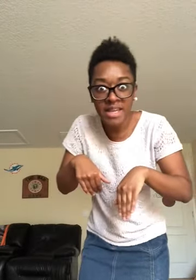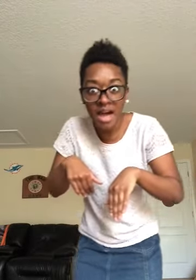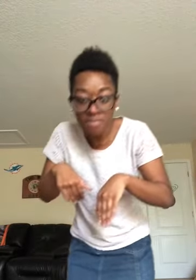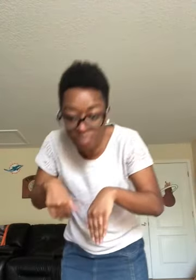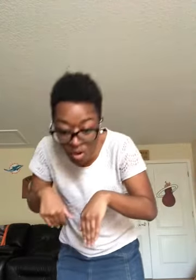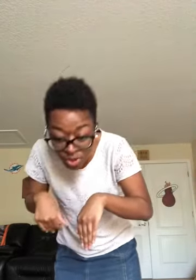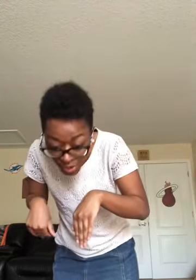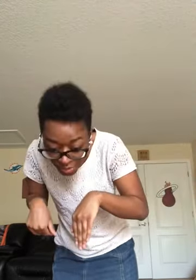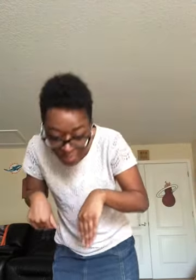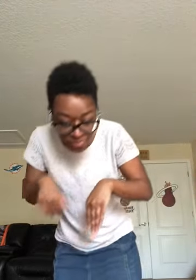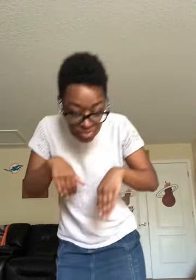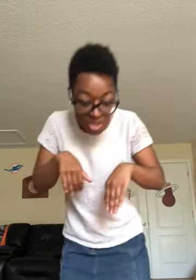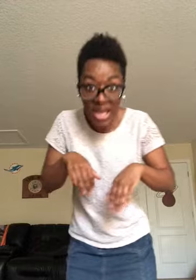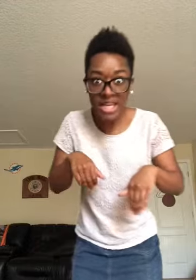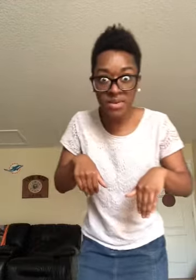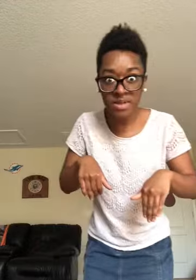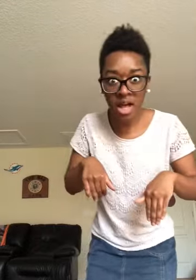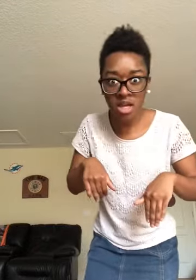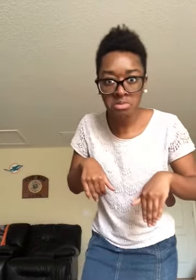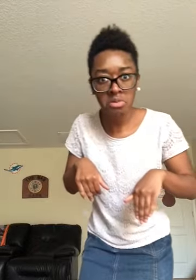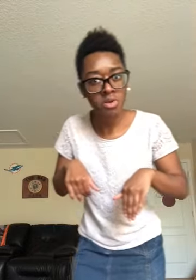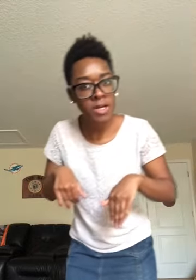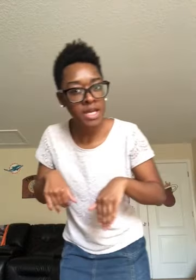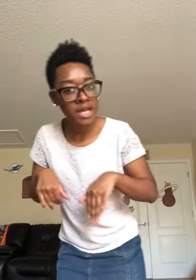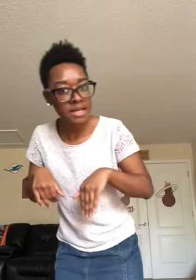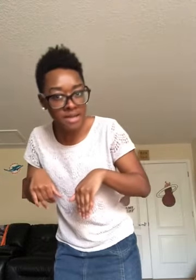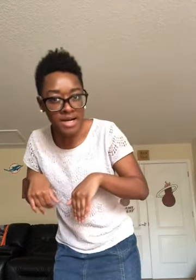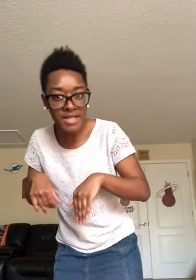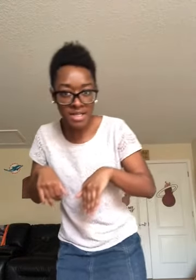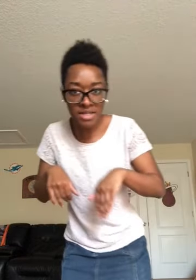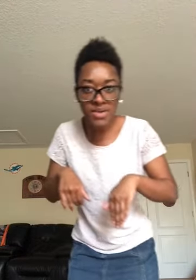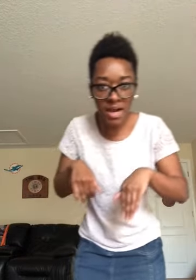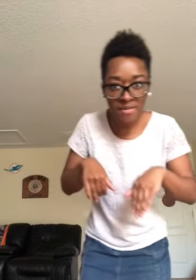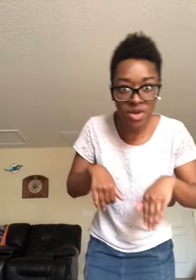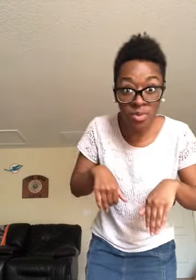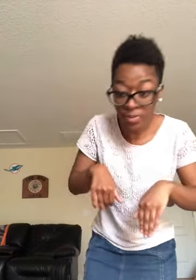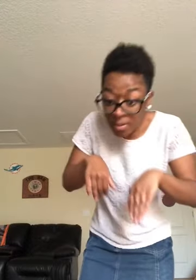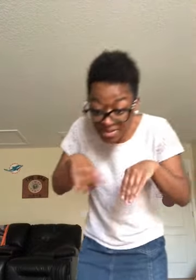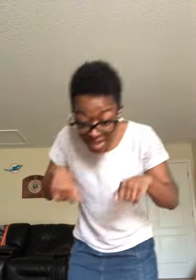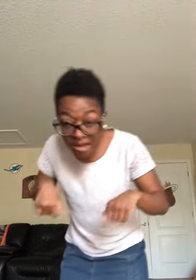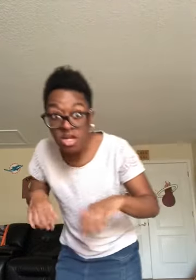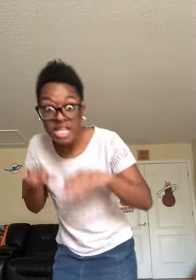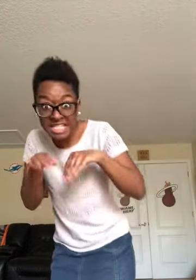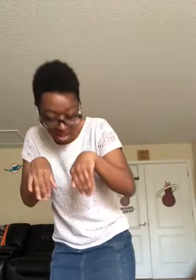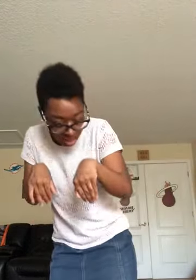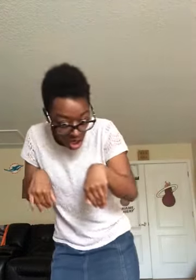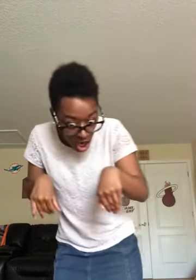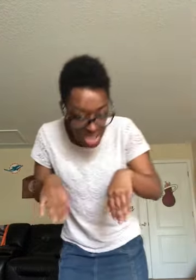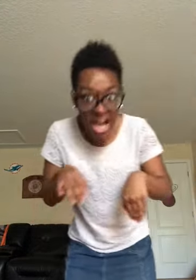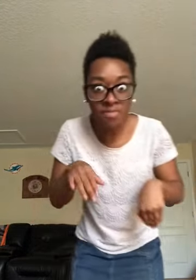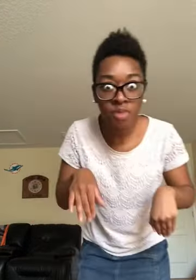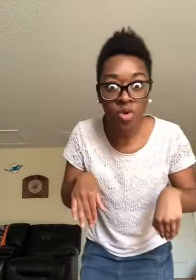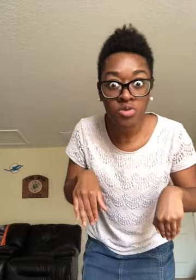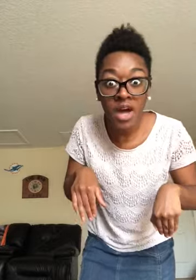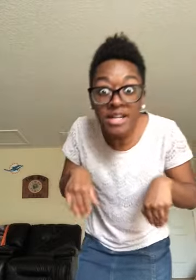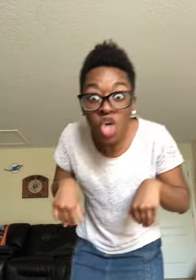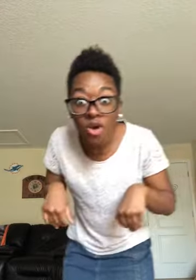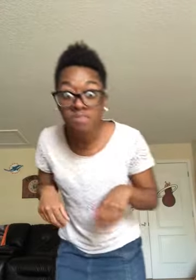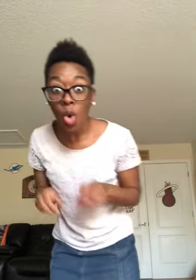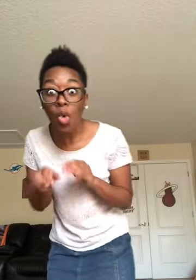they have a bone too. And he was like, it does, they do have another bone. But that, he said, that bone, that dog's bone